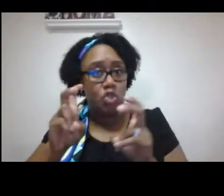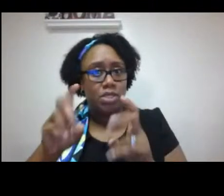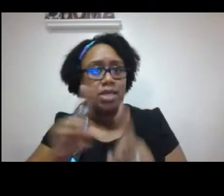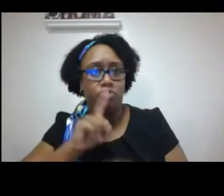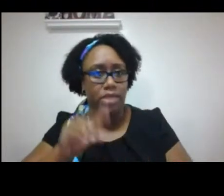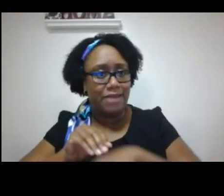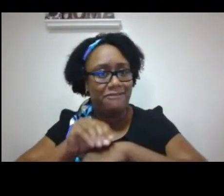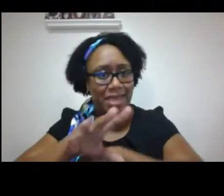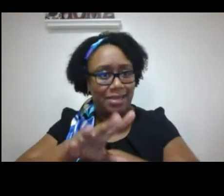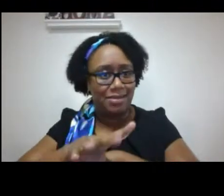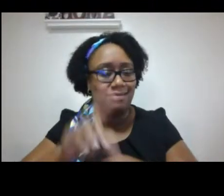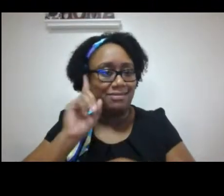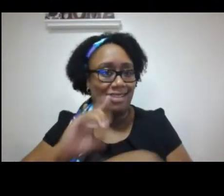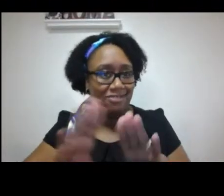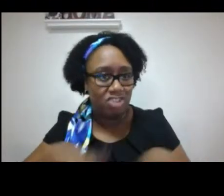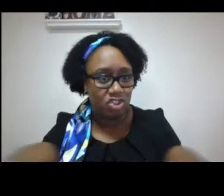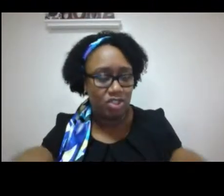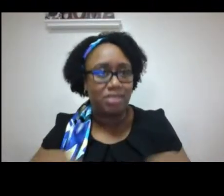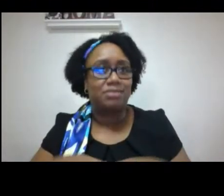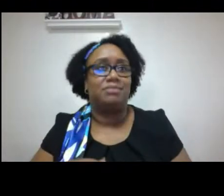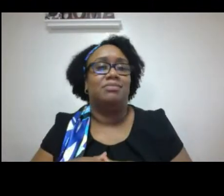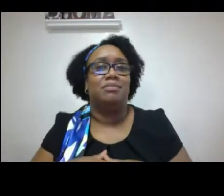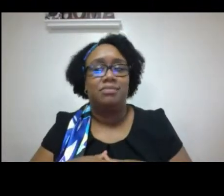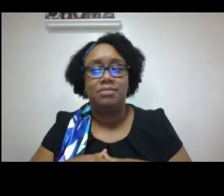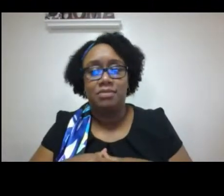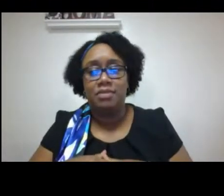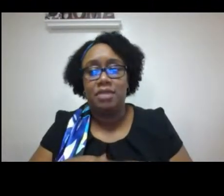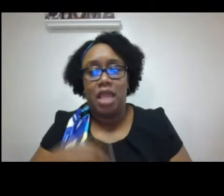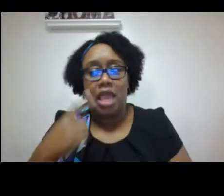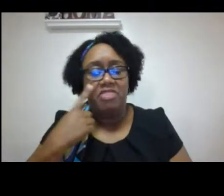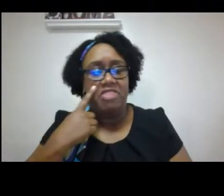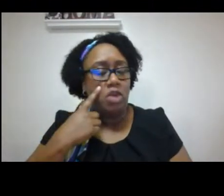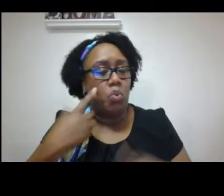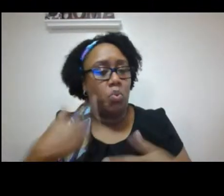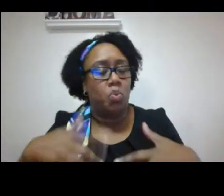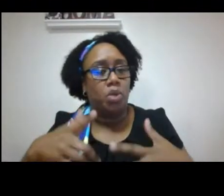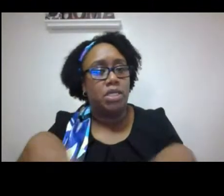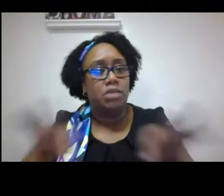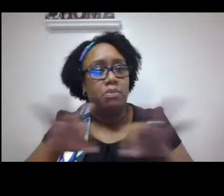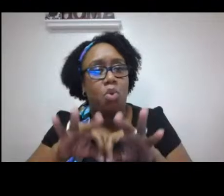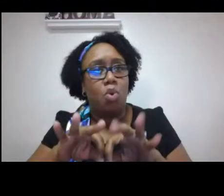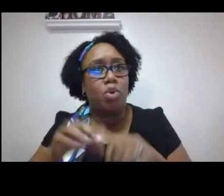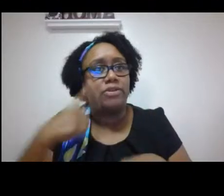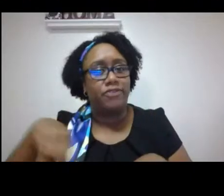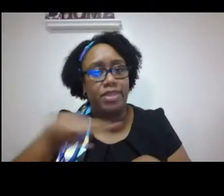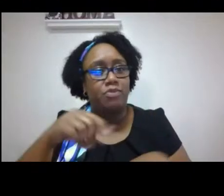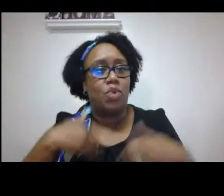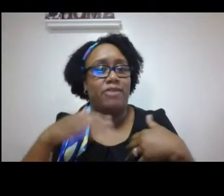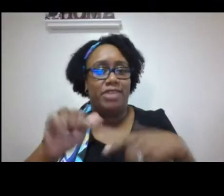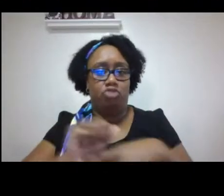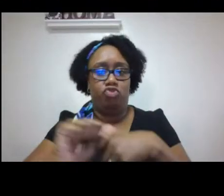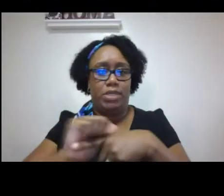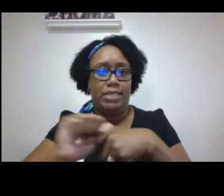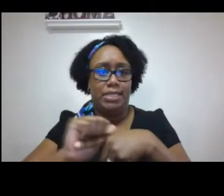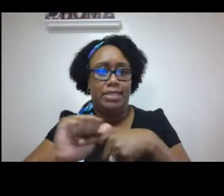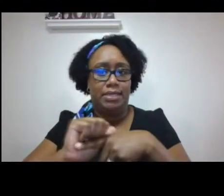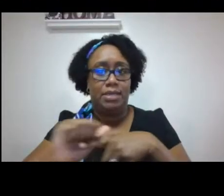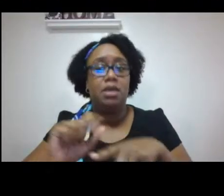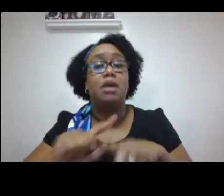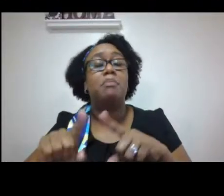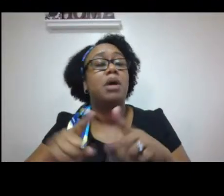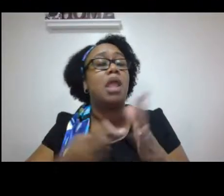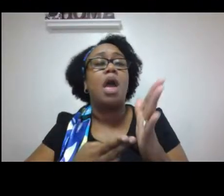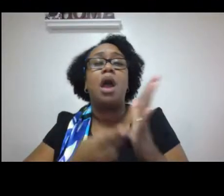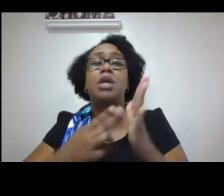other types of isms and issues that impact deaf children and i think it's